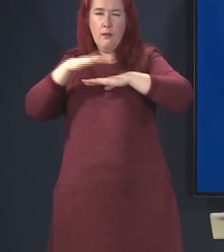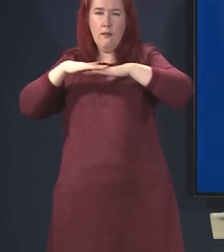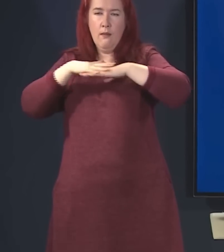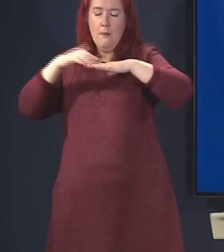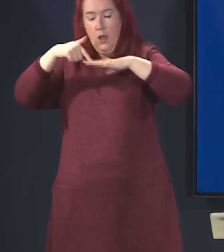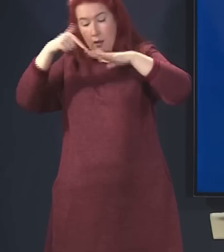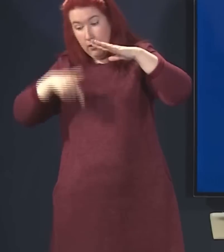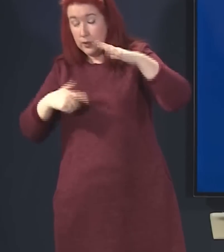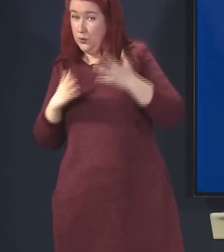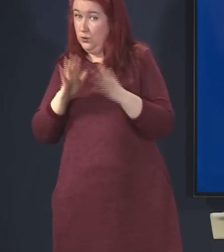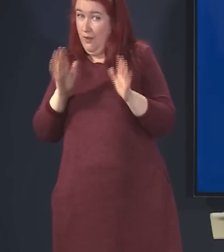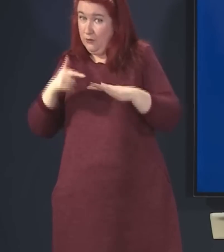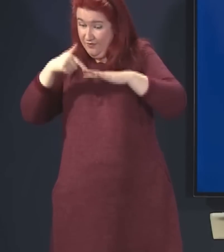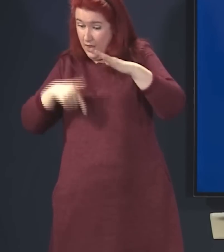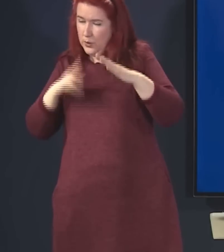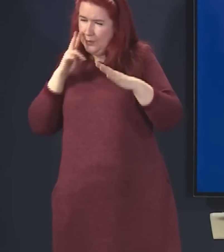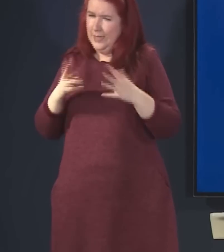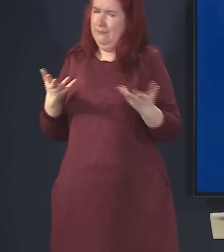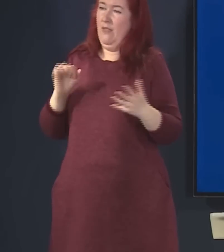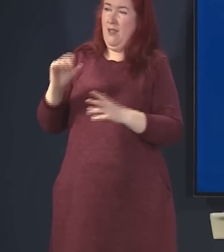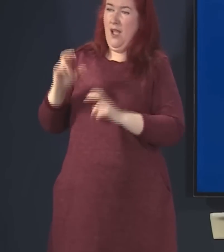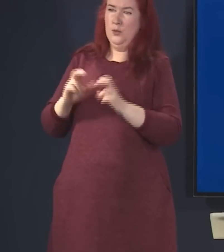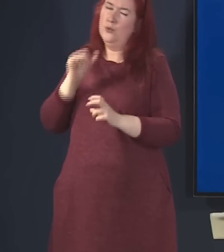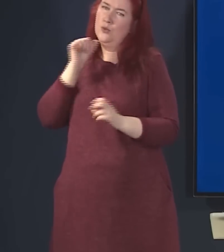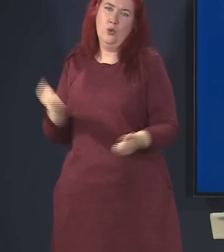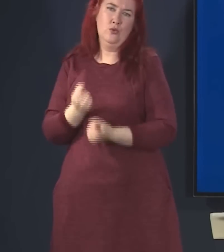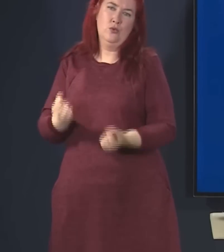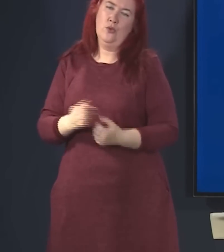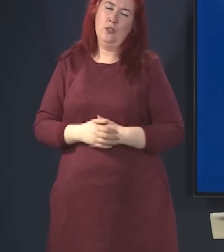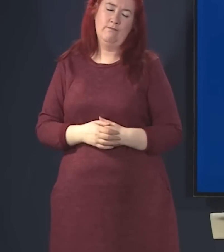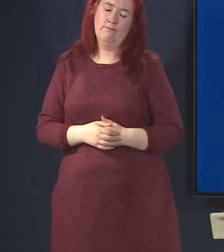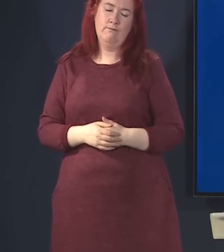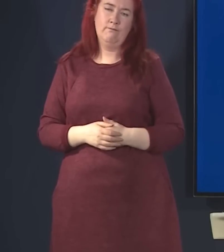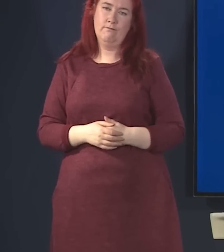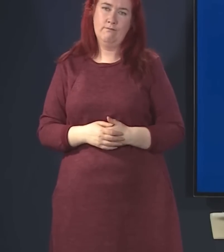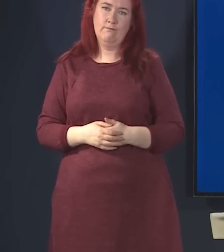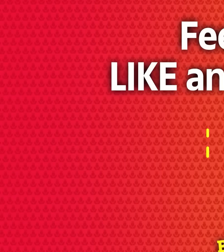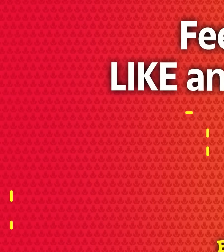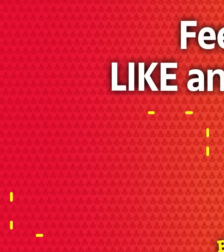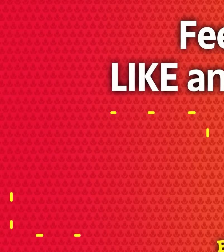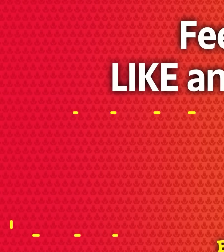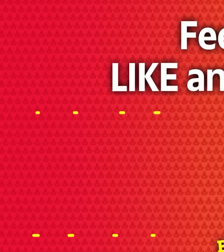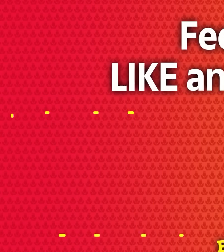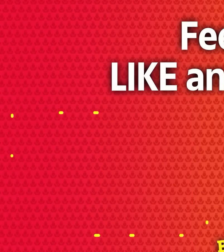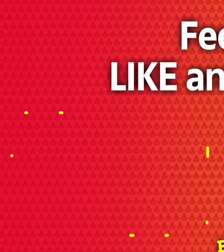some of them you don't even have to scratch the surface, really are not as strong as can be made out. Absolutely.